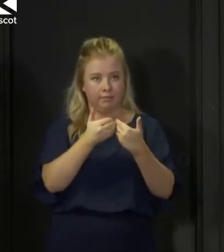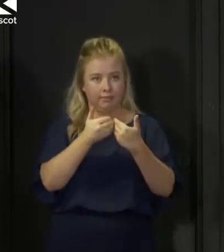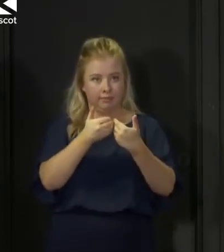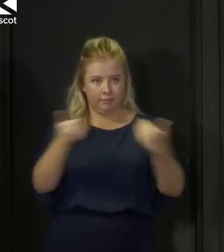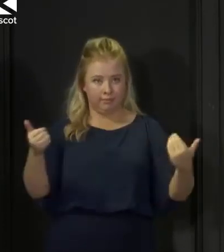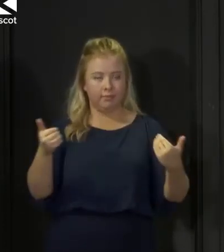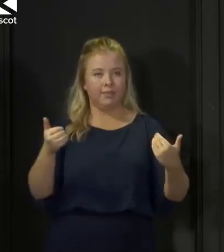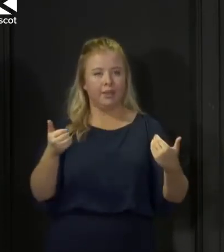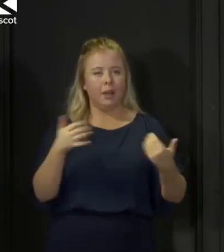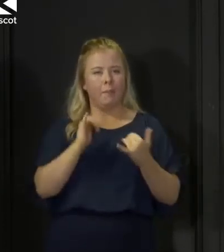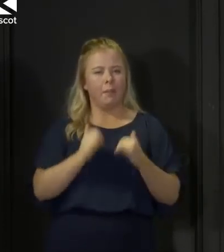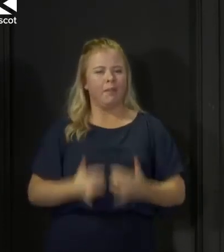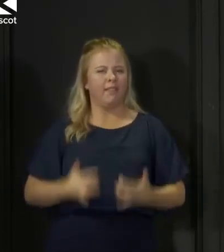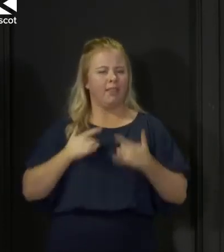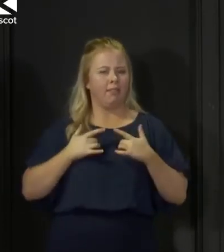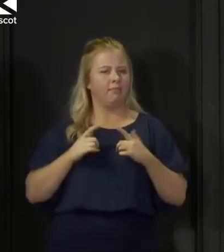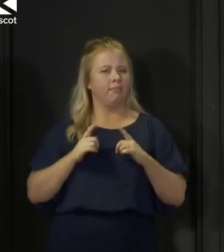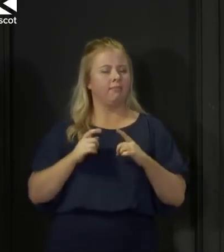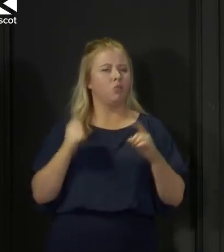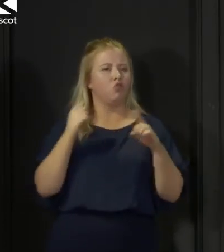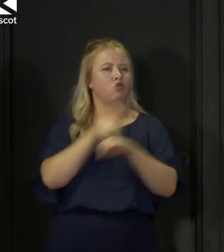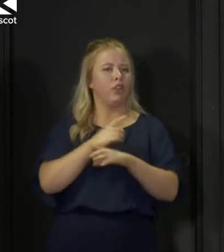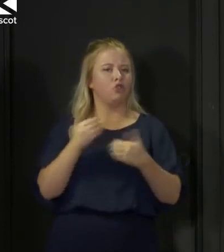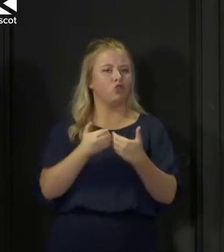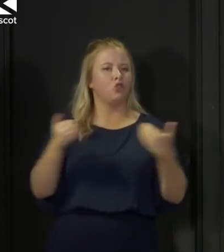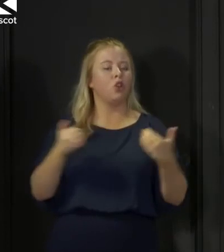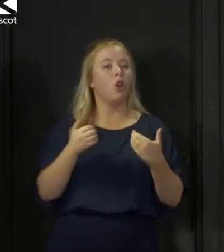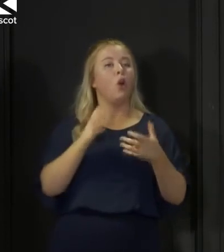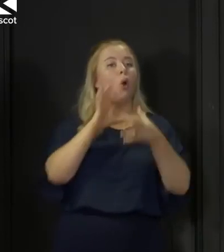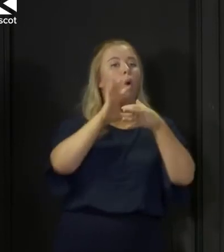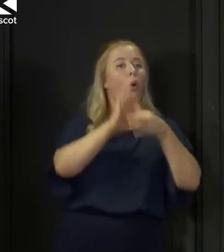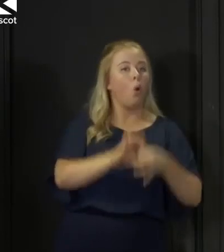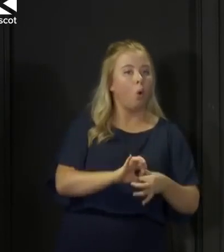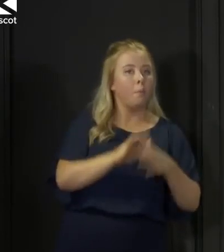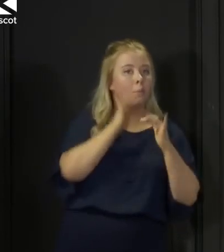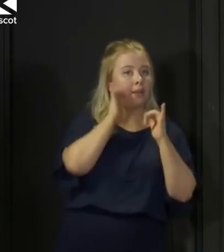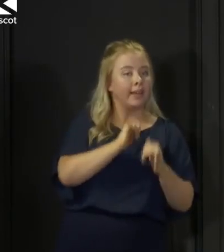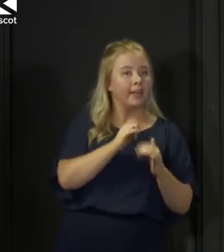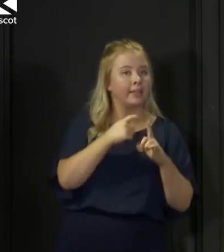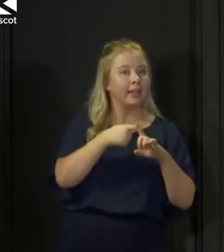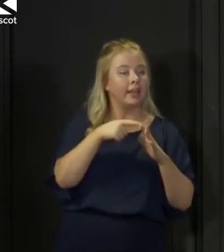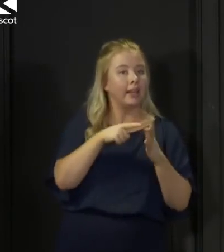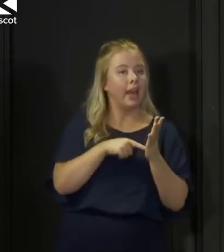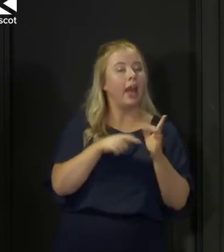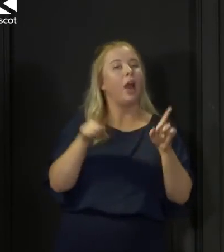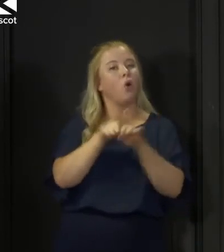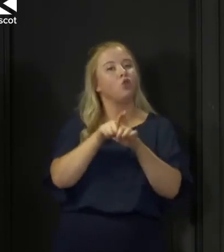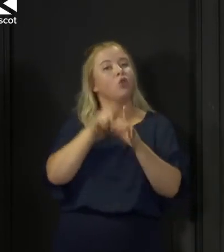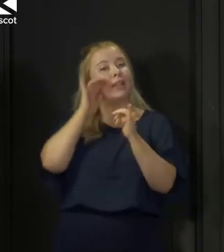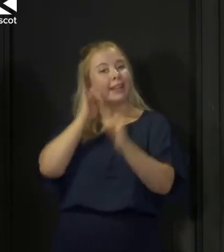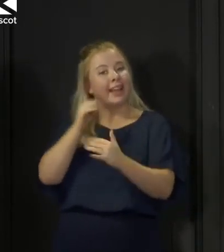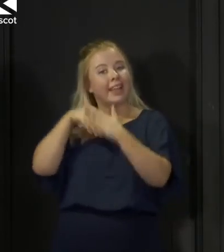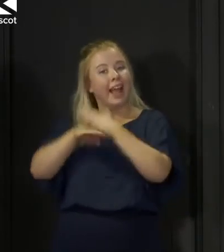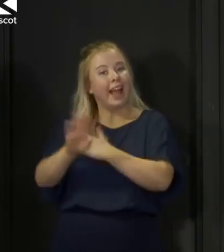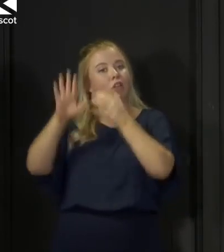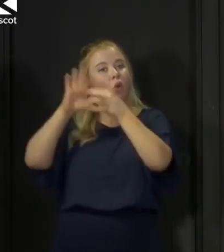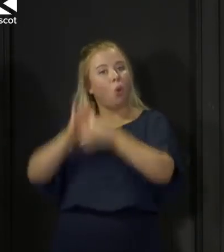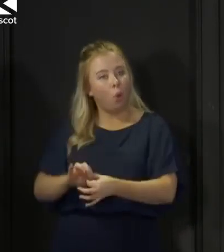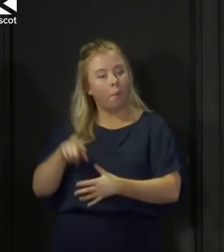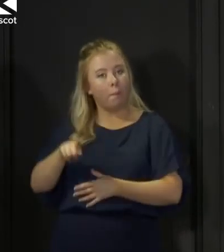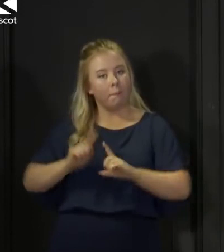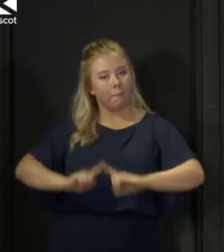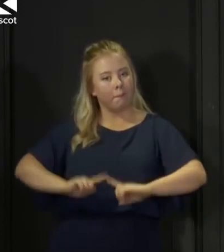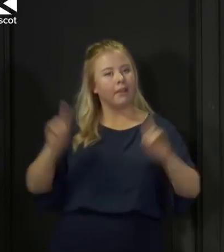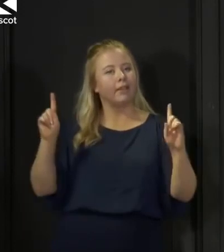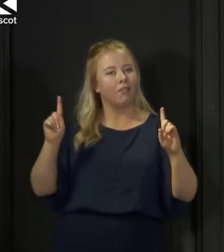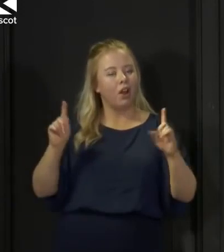which may seem a bit of an obscure distinction, between home testing kits and being tested at home. They're not necessarily the same thing. So a home testing